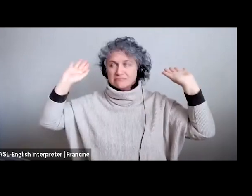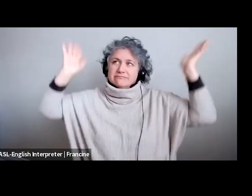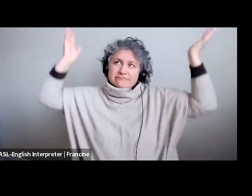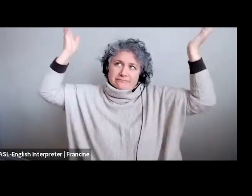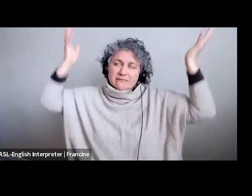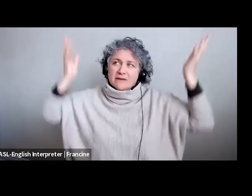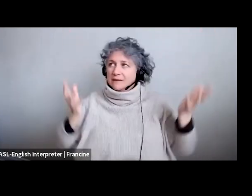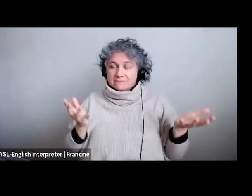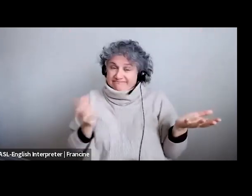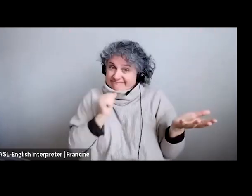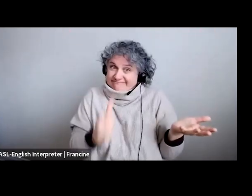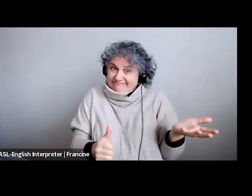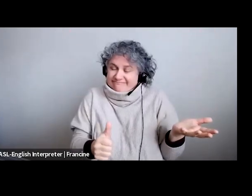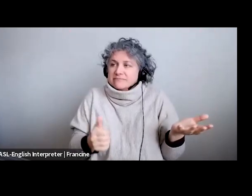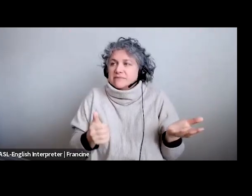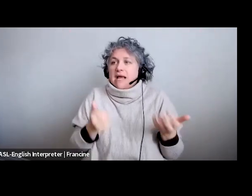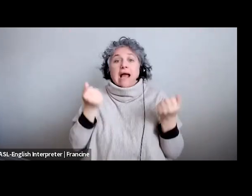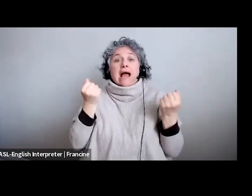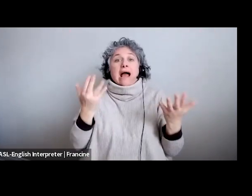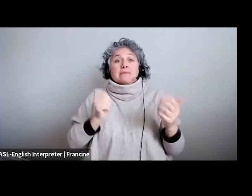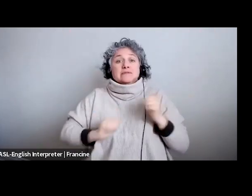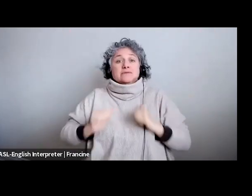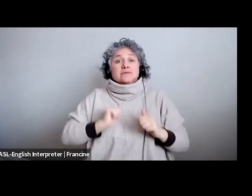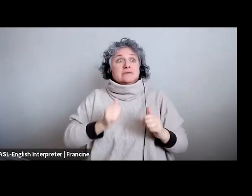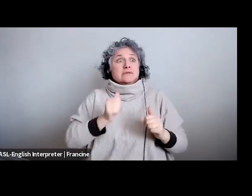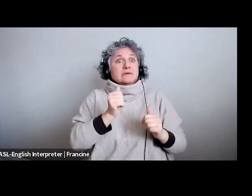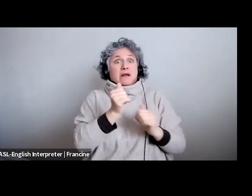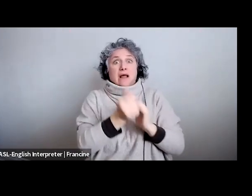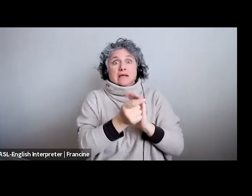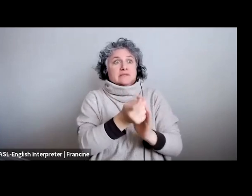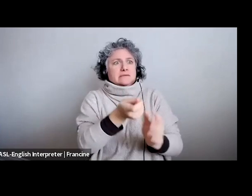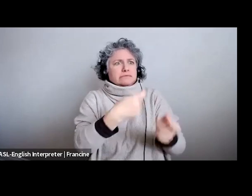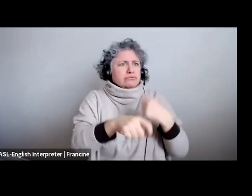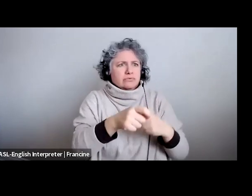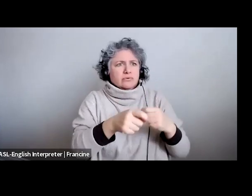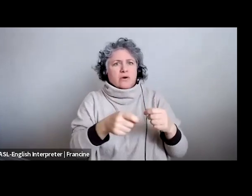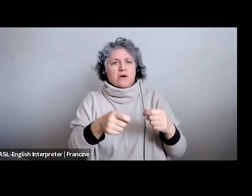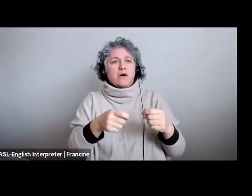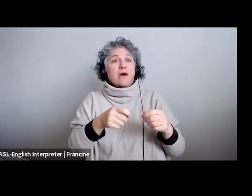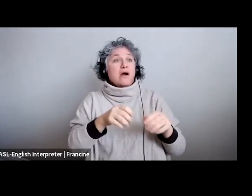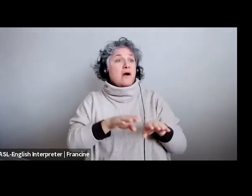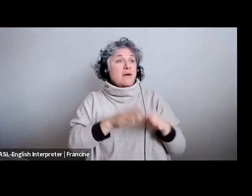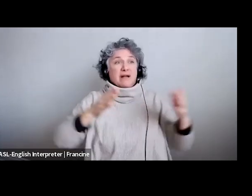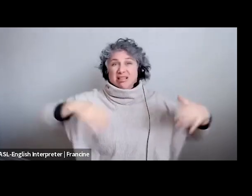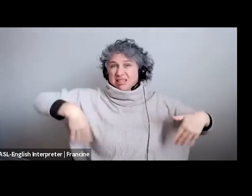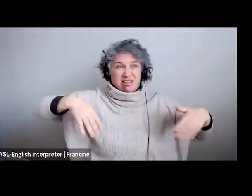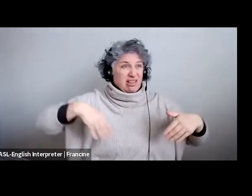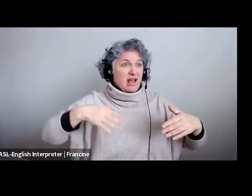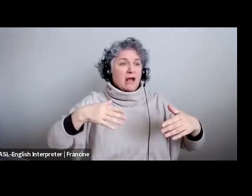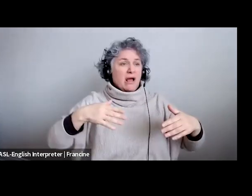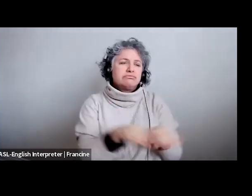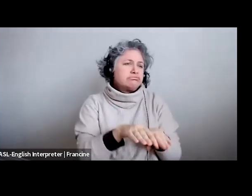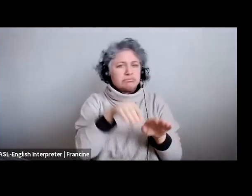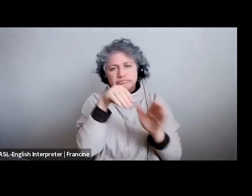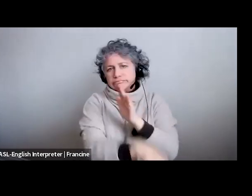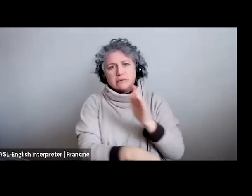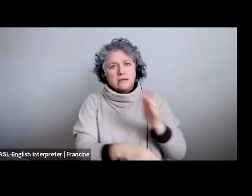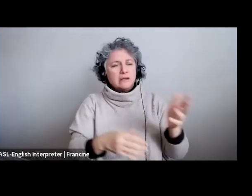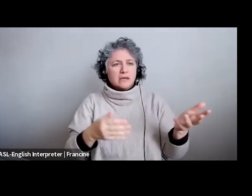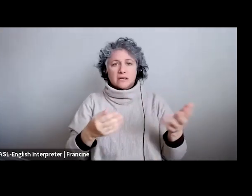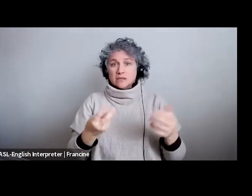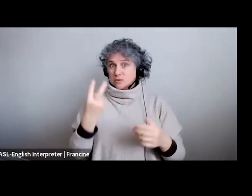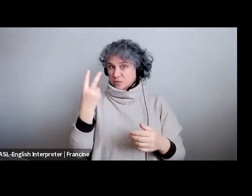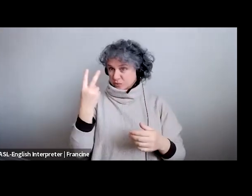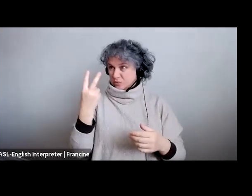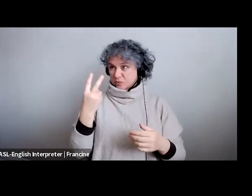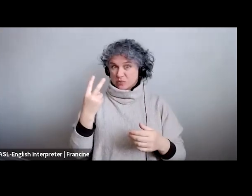where you know they've had to replace people suddenly or they shut down before they opened so that two that i know of in the past six